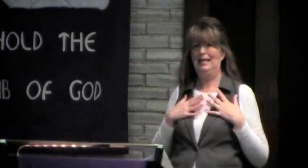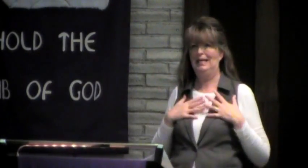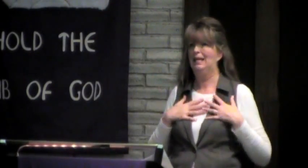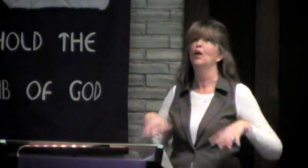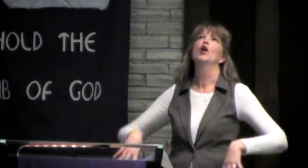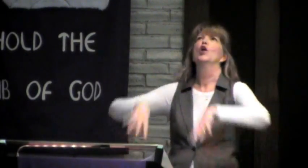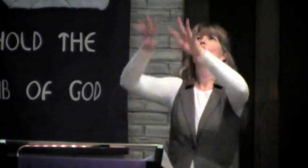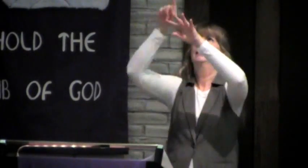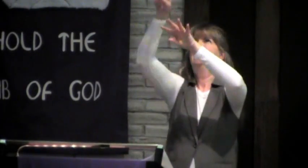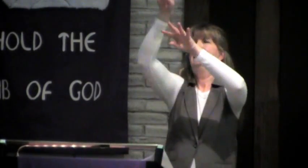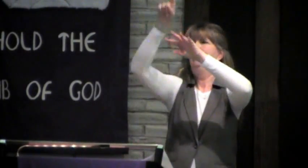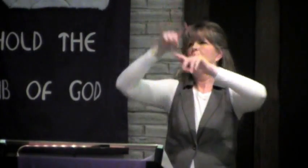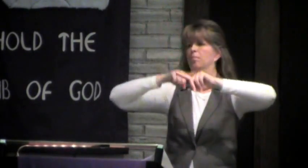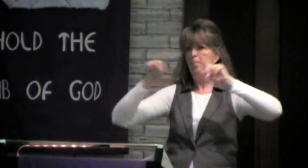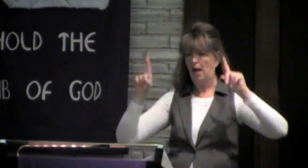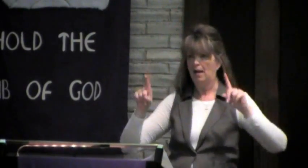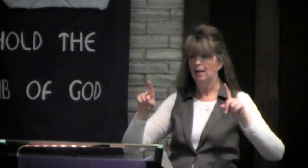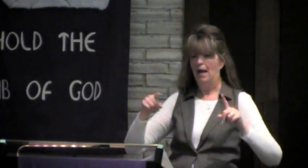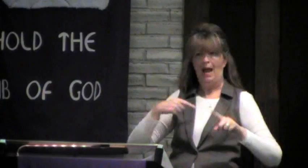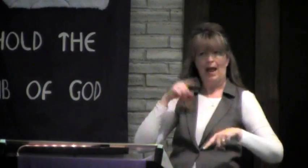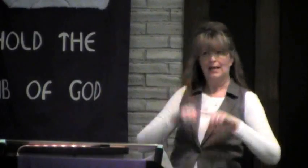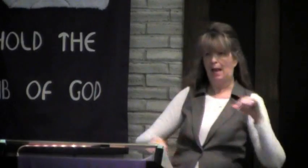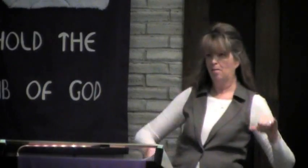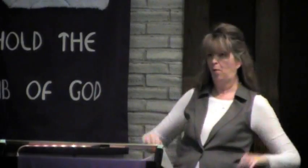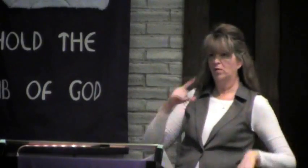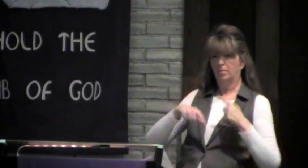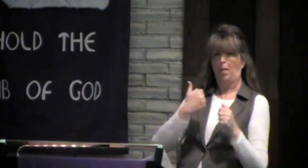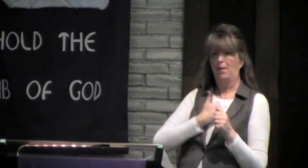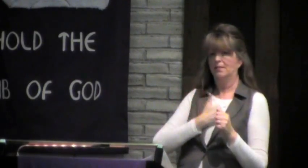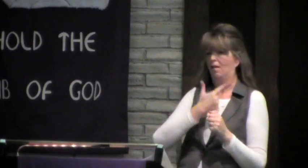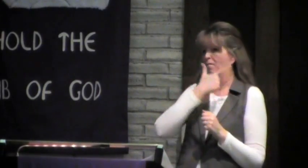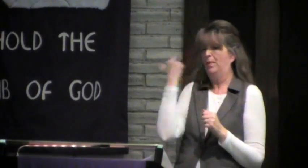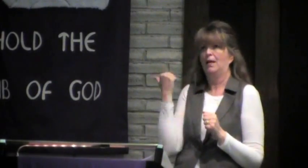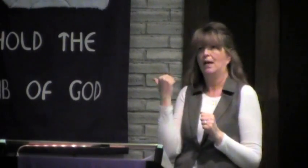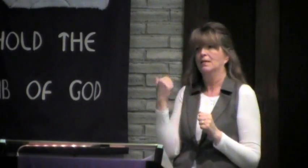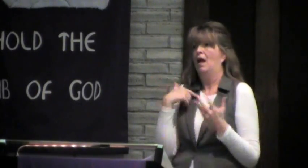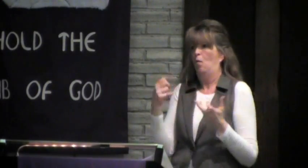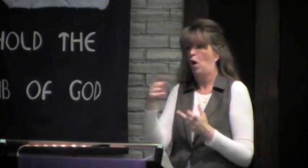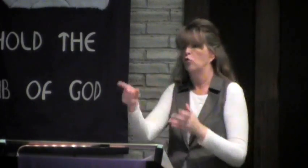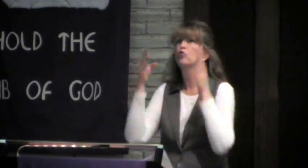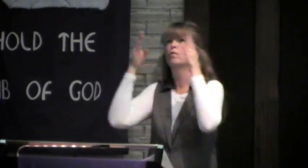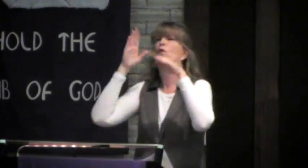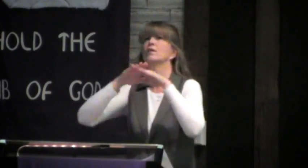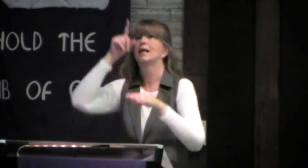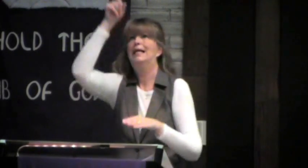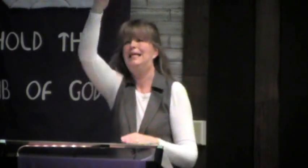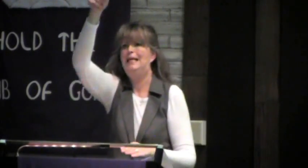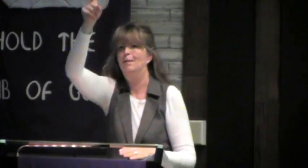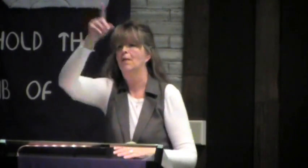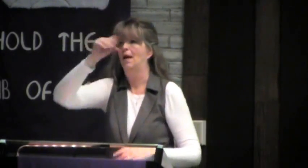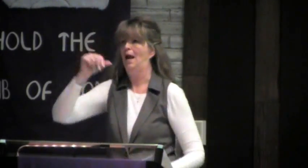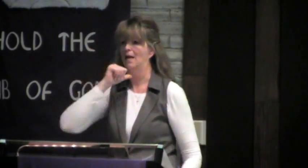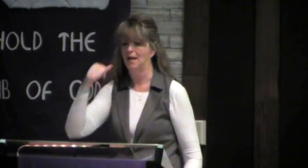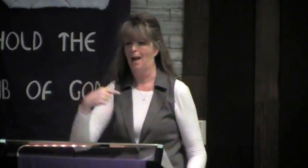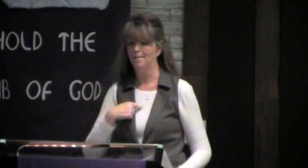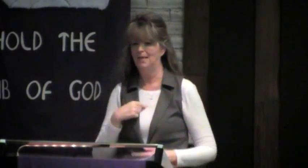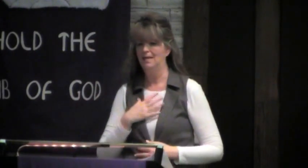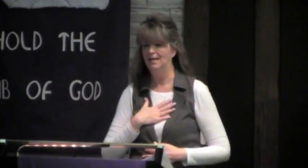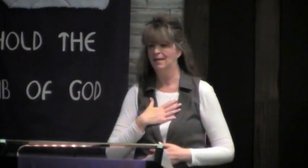not on what he was doing. So he was always trying to direct people to God. So he was saying, don't look at me,